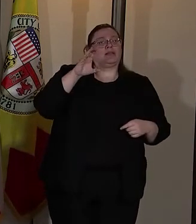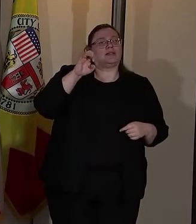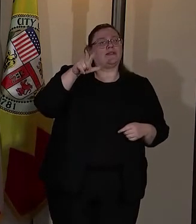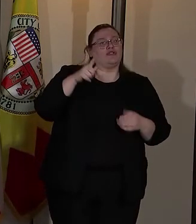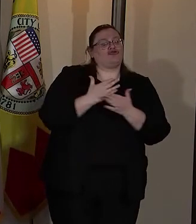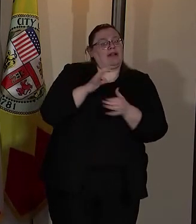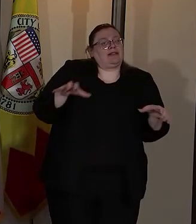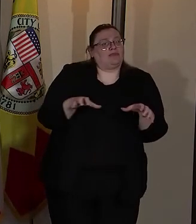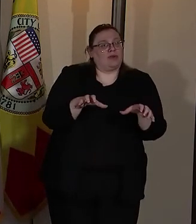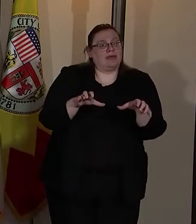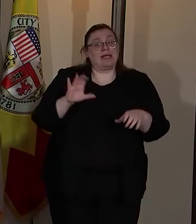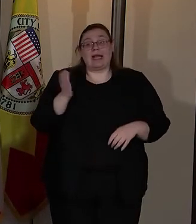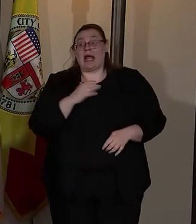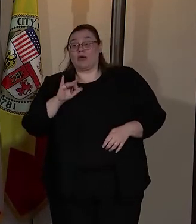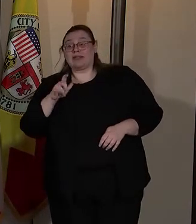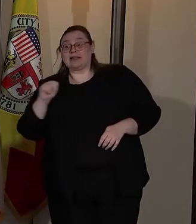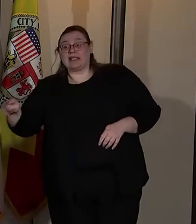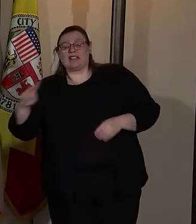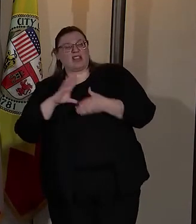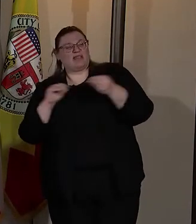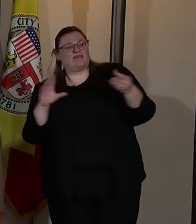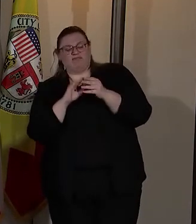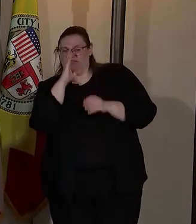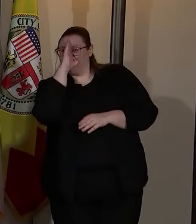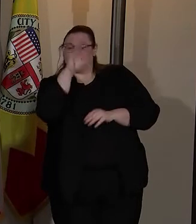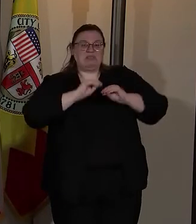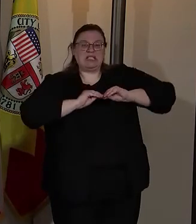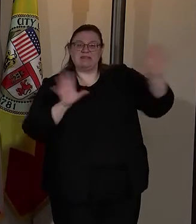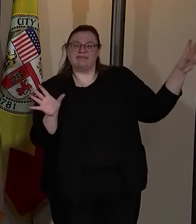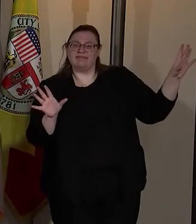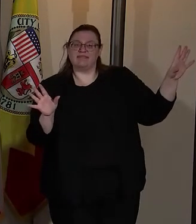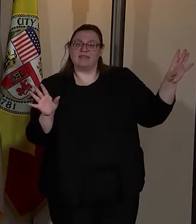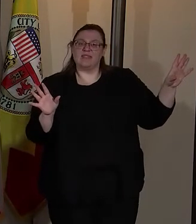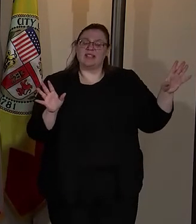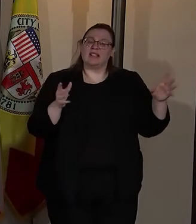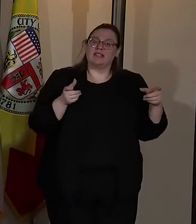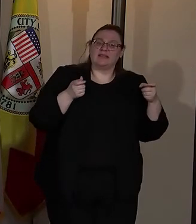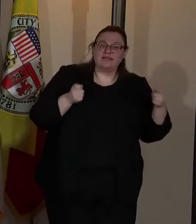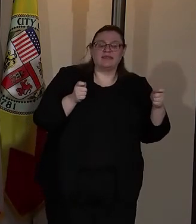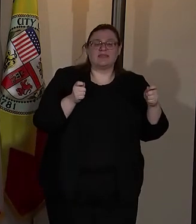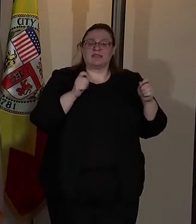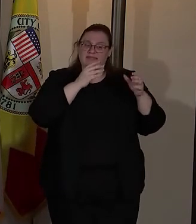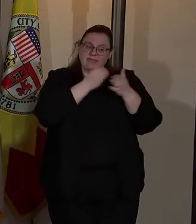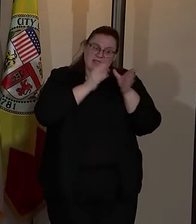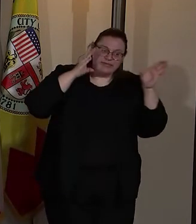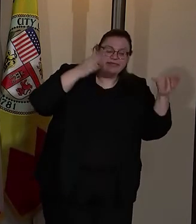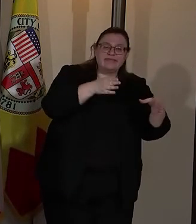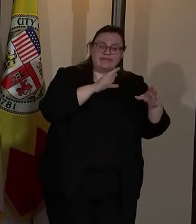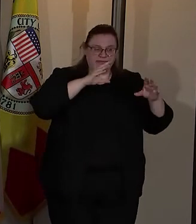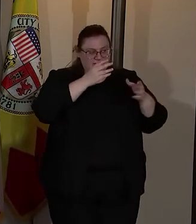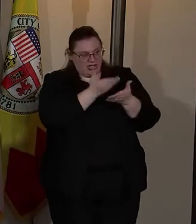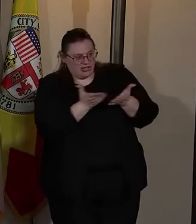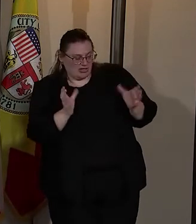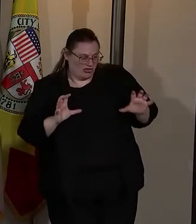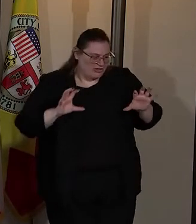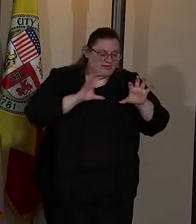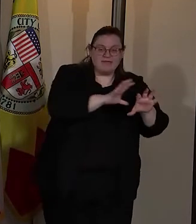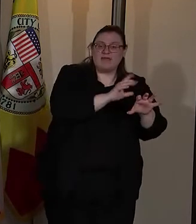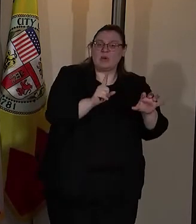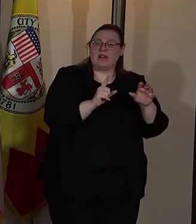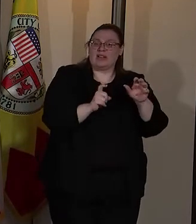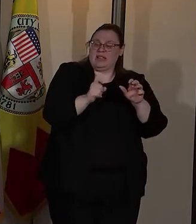citizens have made their voices heard. We are being urged to funnel the attention and resources where they are needed the most